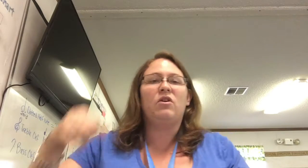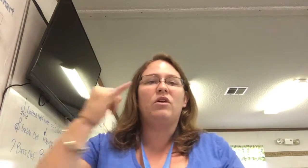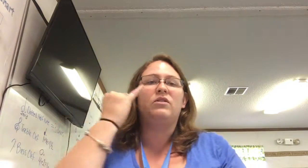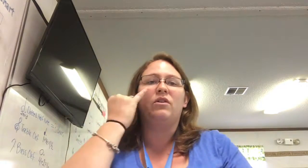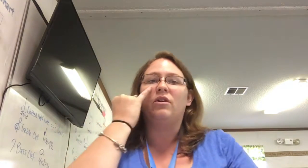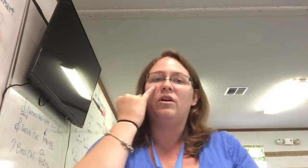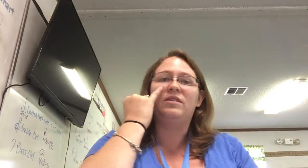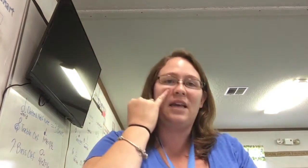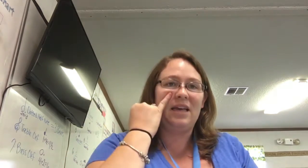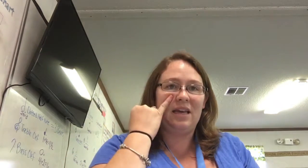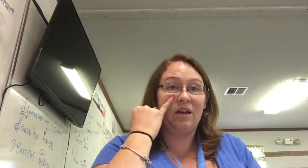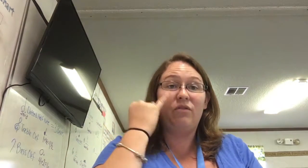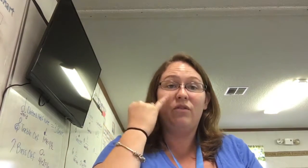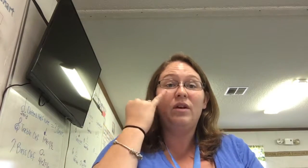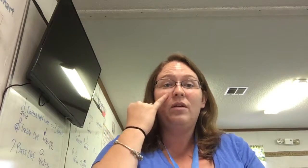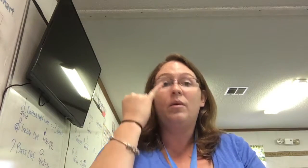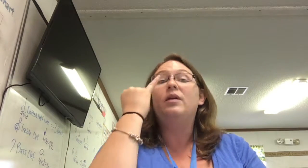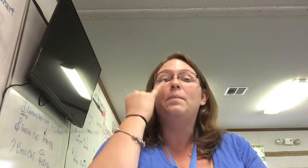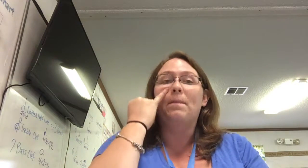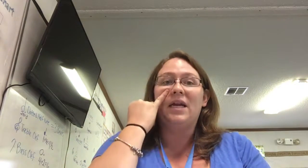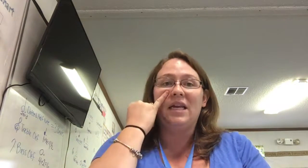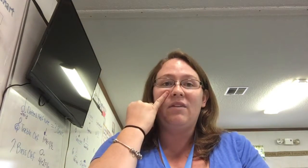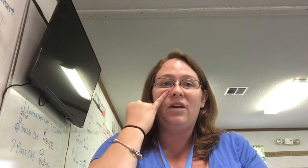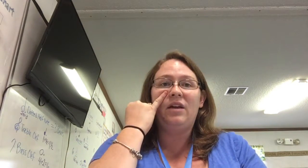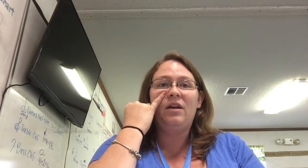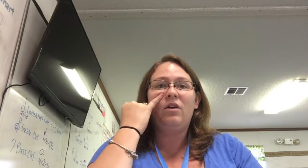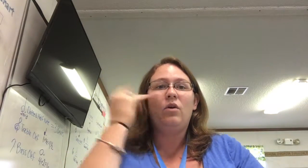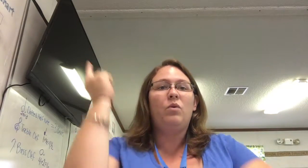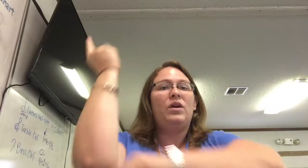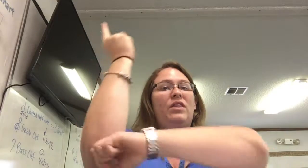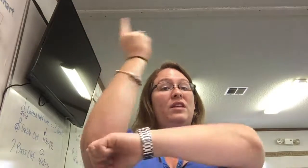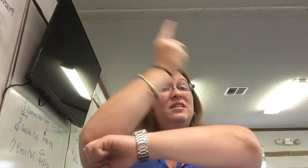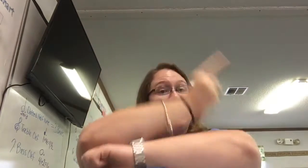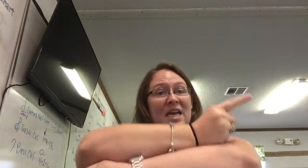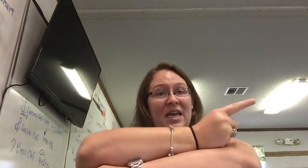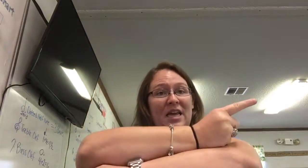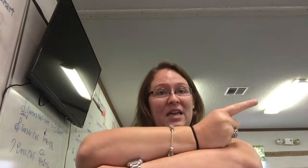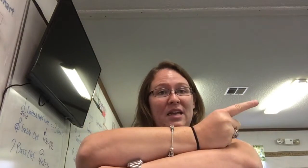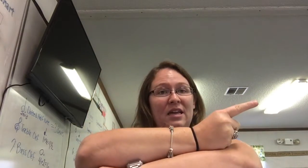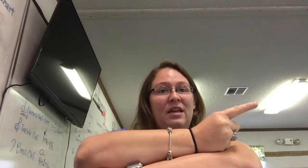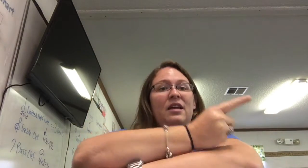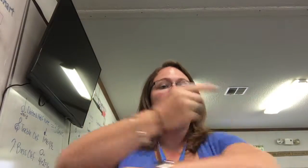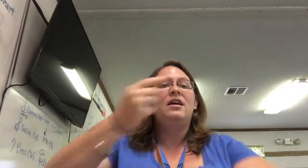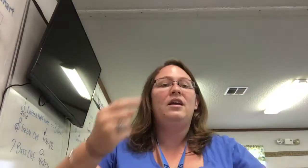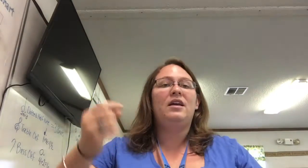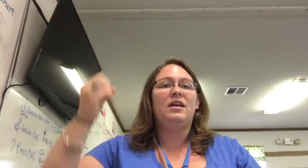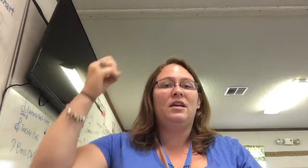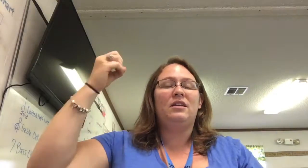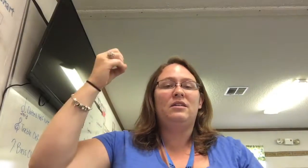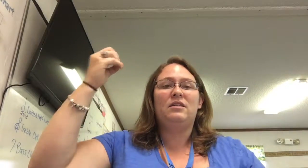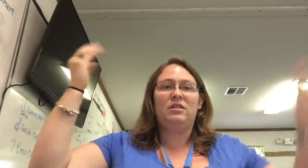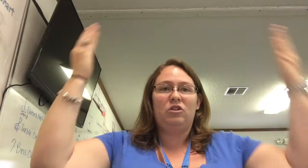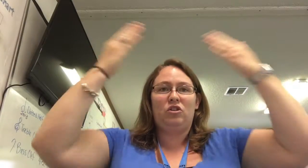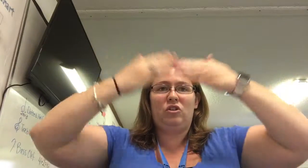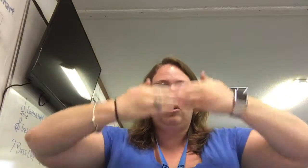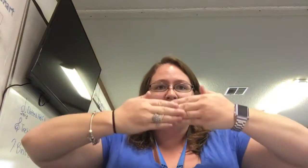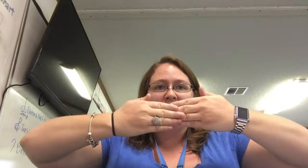dark. So you're gonna say if but but even when the day is dark.